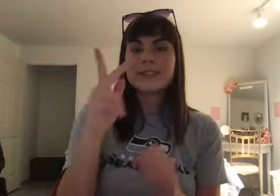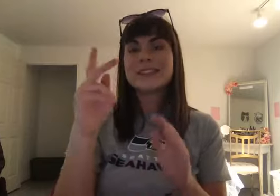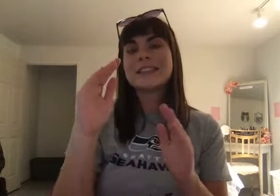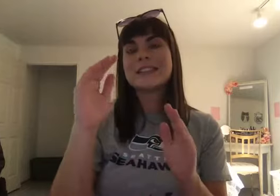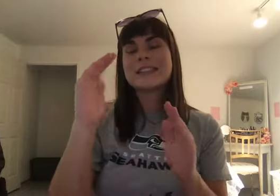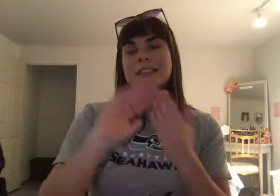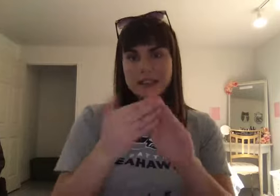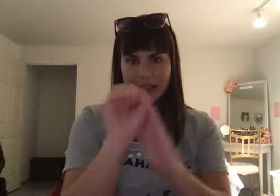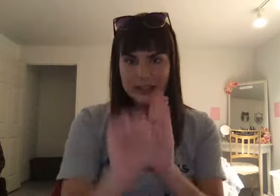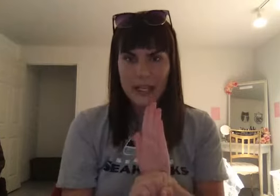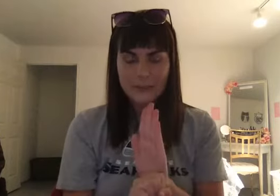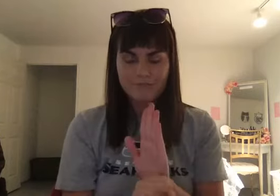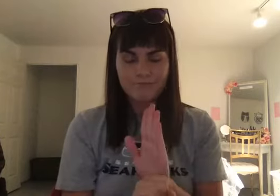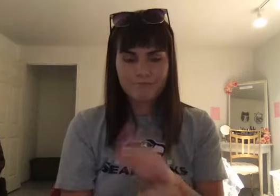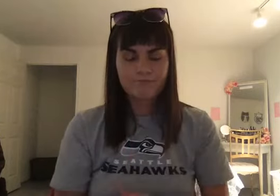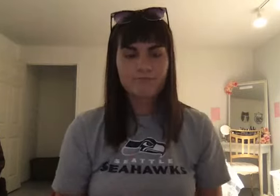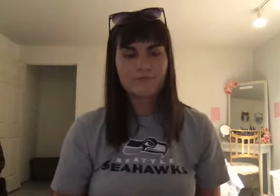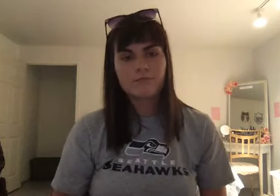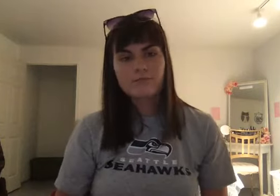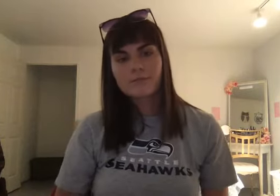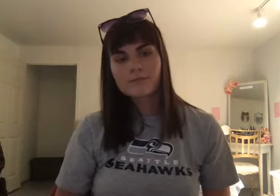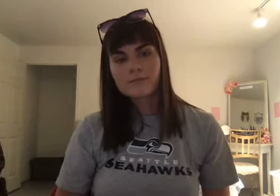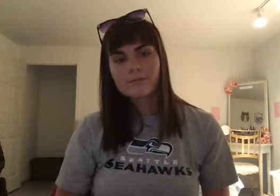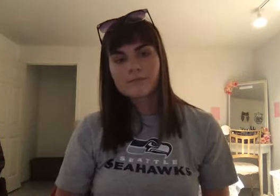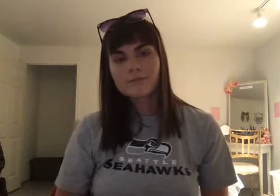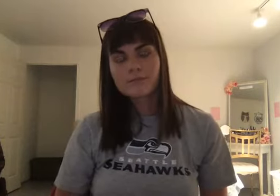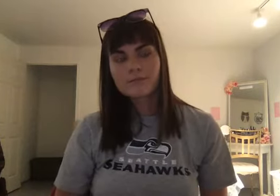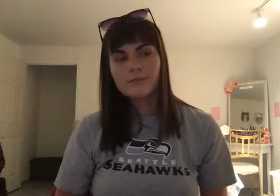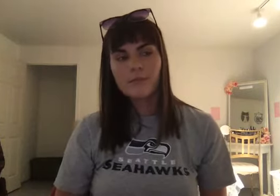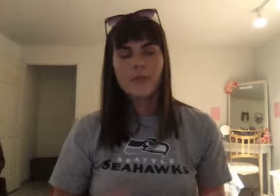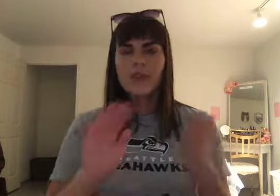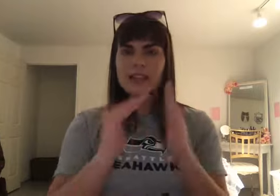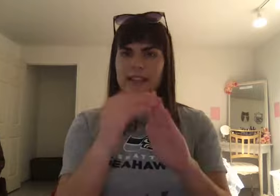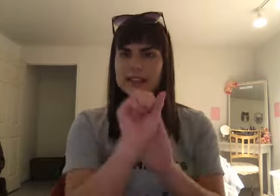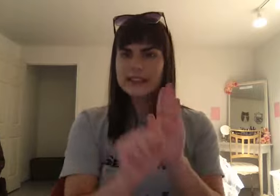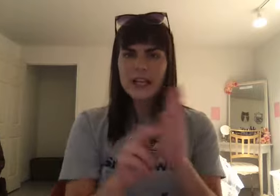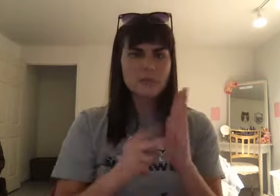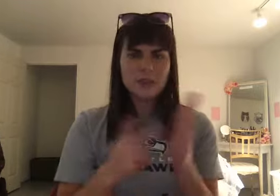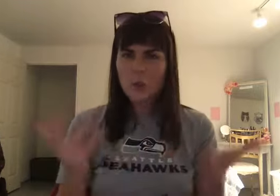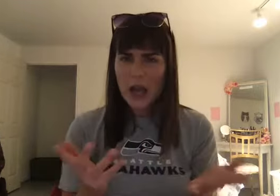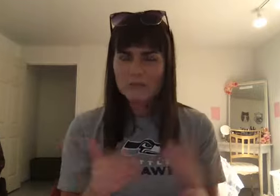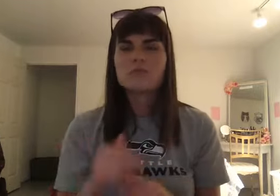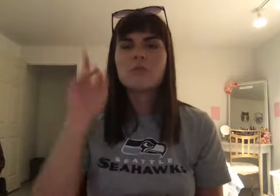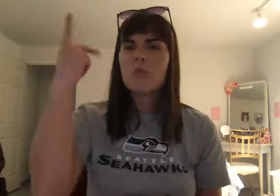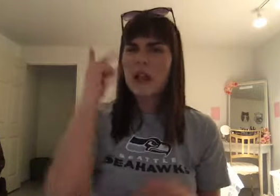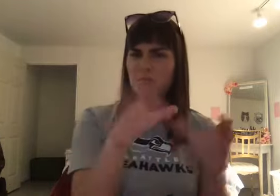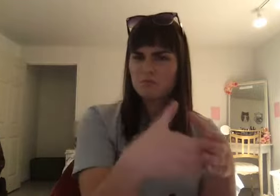City-states are a political unit where you have a major city that's